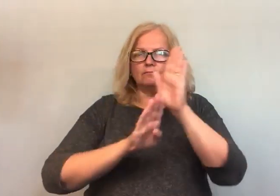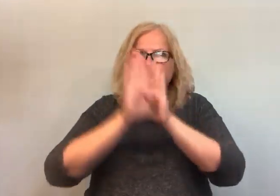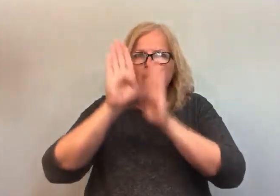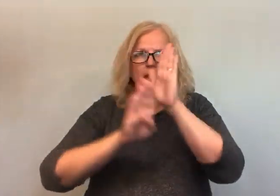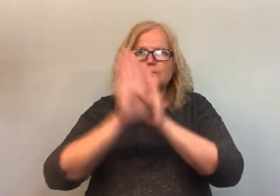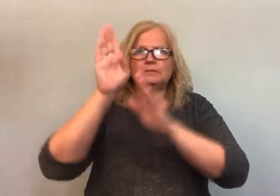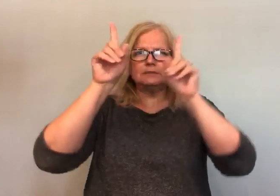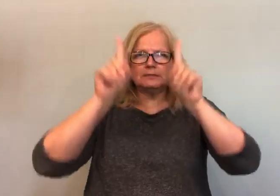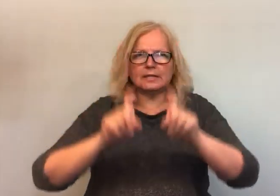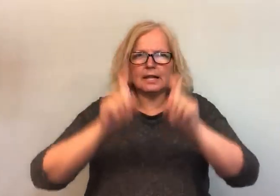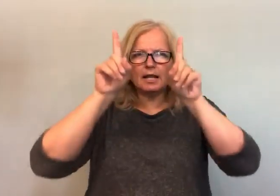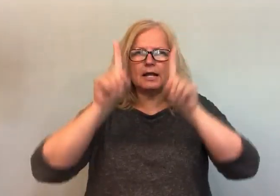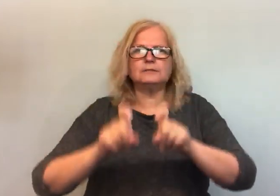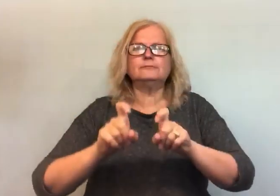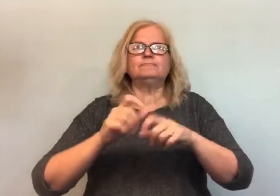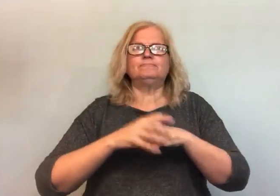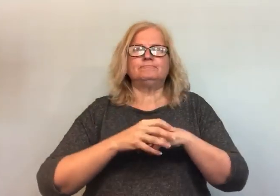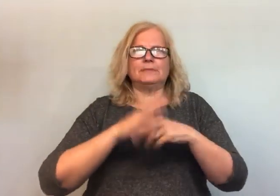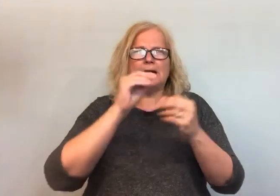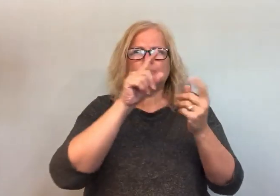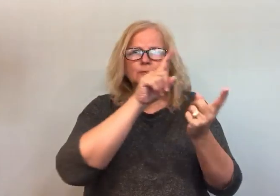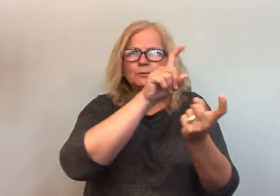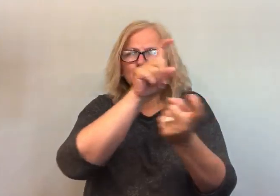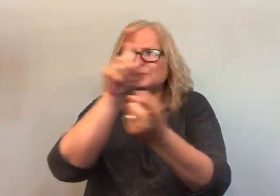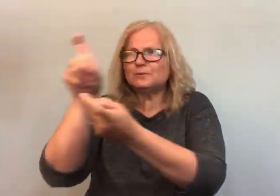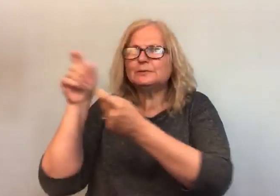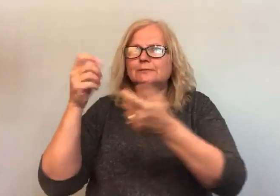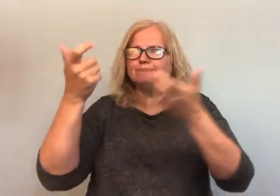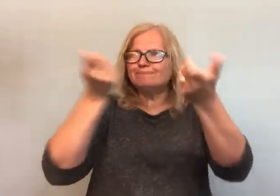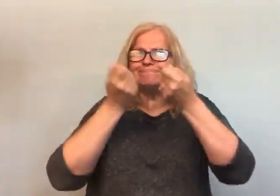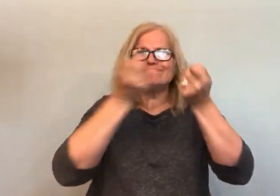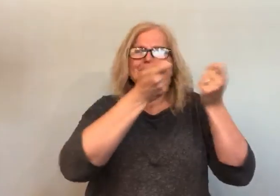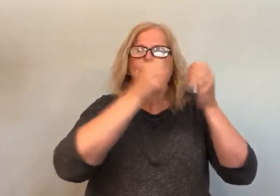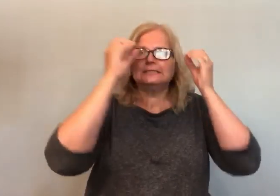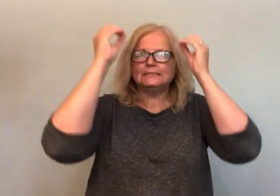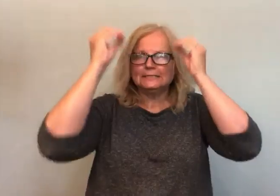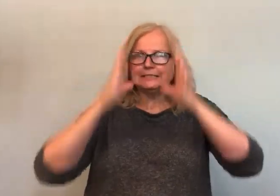Ella also developed testing materials and recruited deaf teachers to instruct ASL.